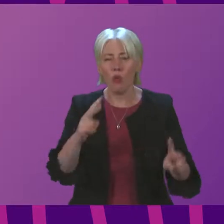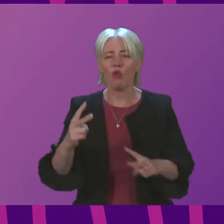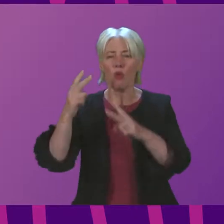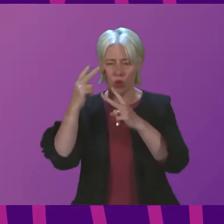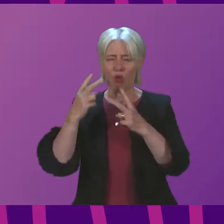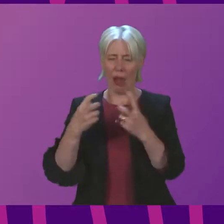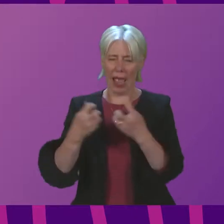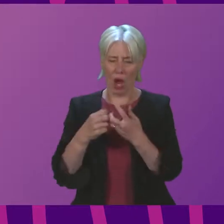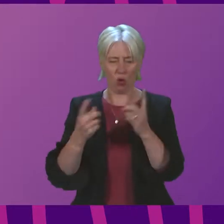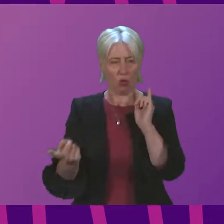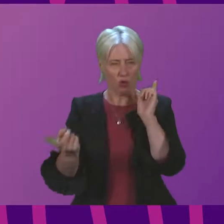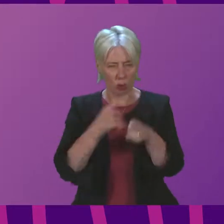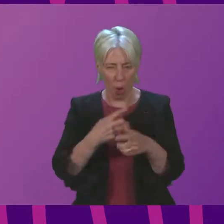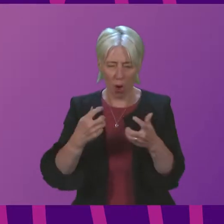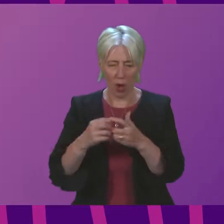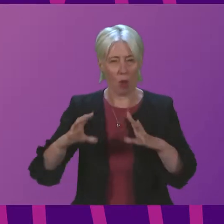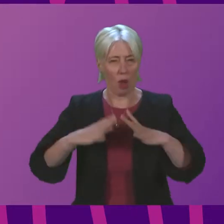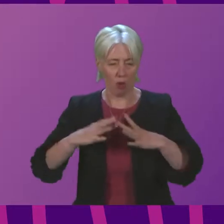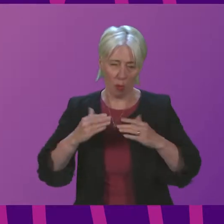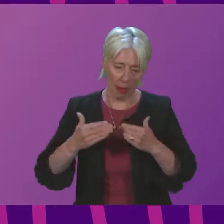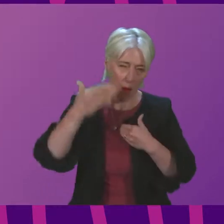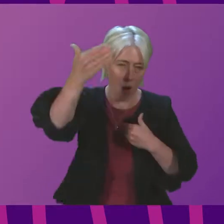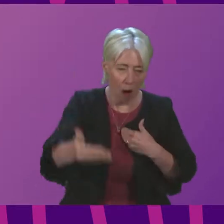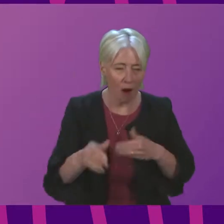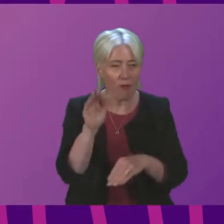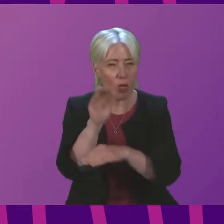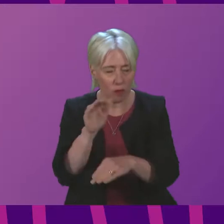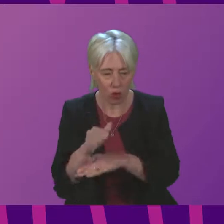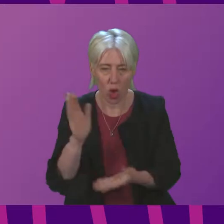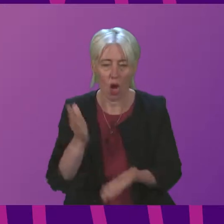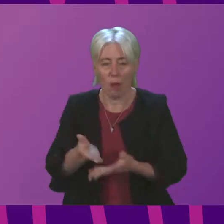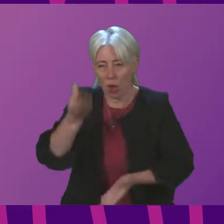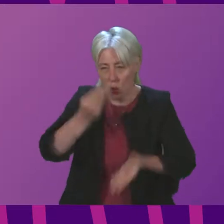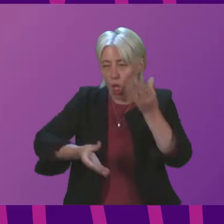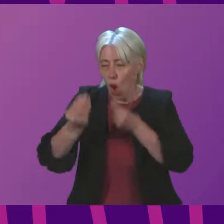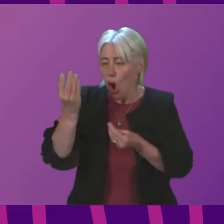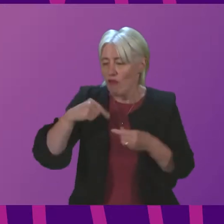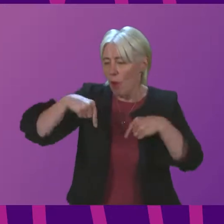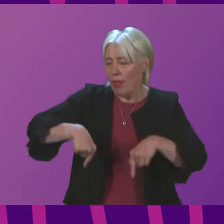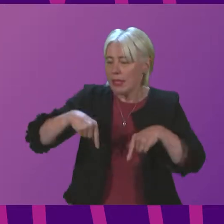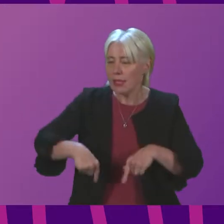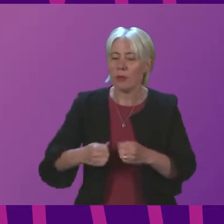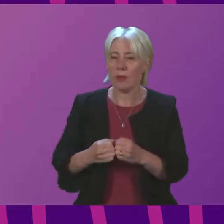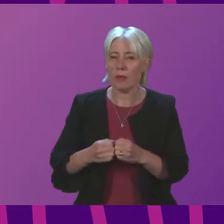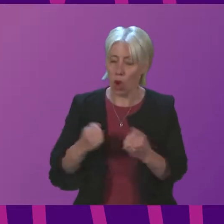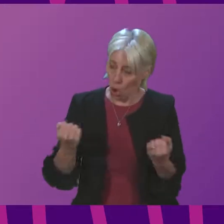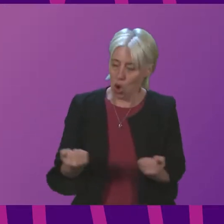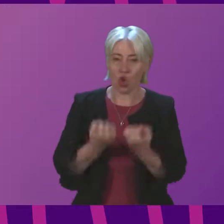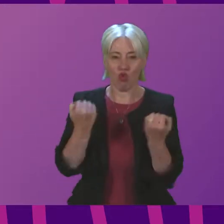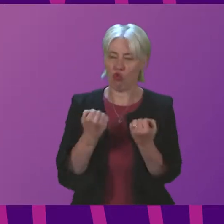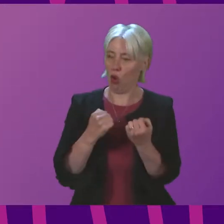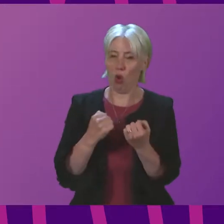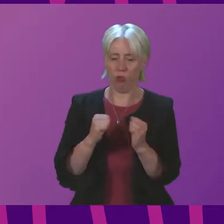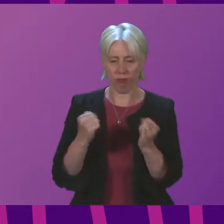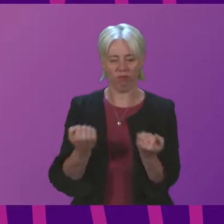response to Storm Arwen to ensure we take all the learning from this exceptional storm. We have strong and robust arrangements